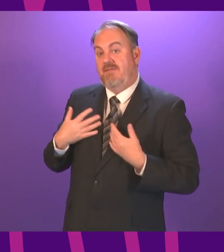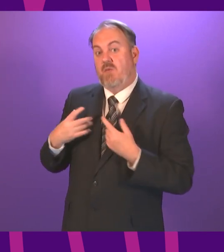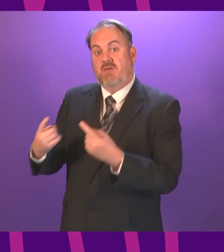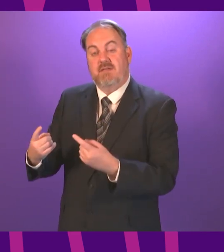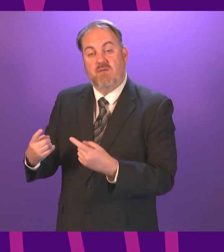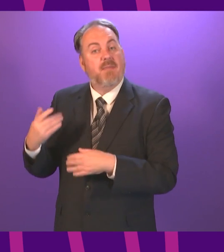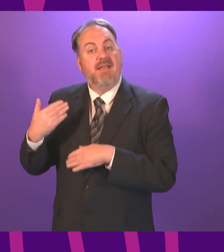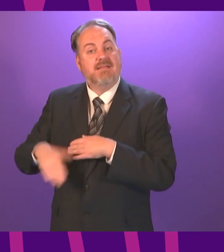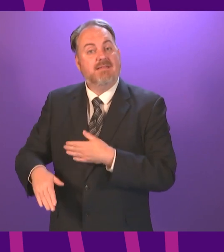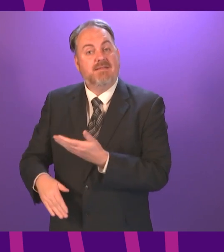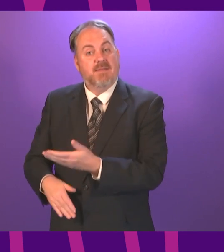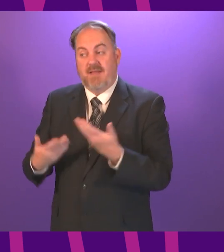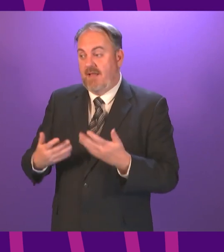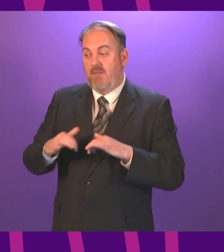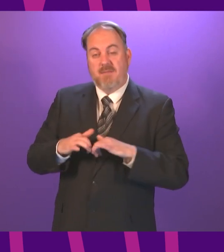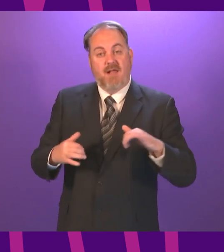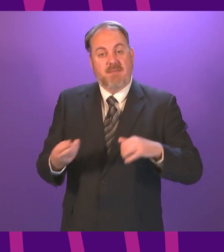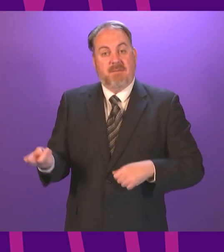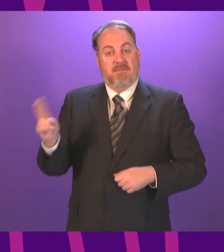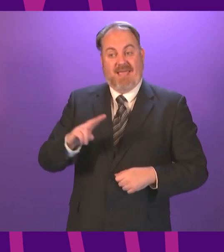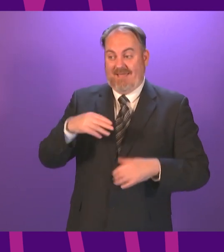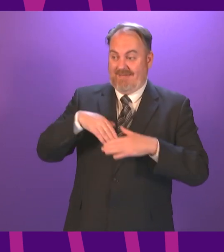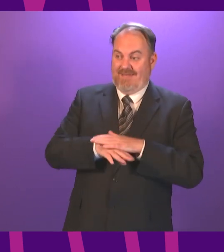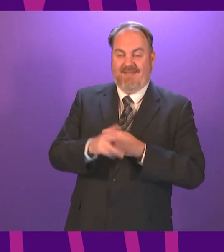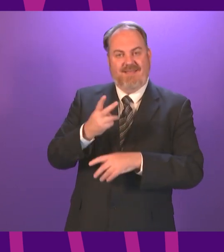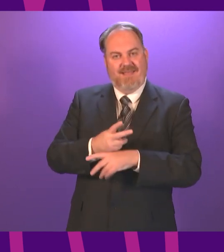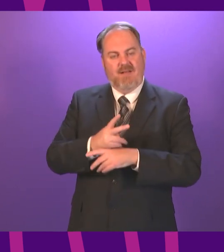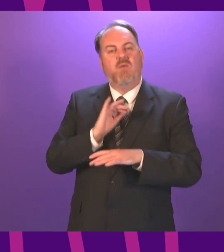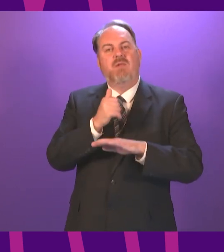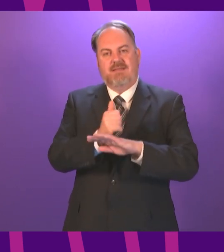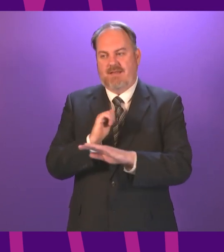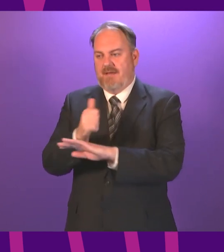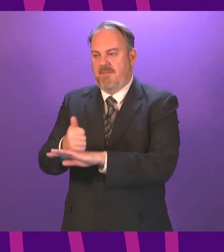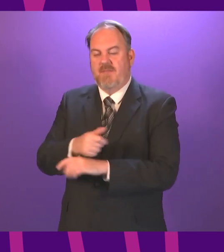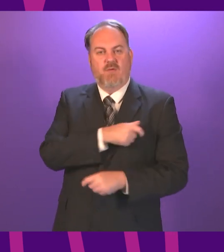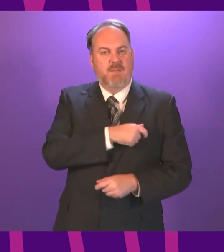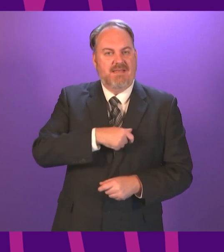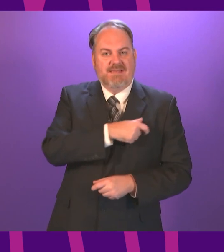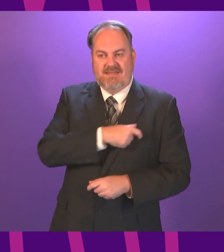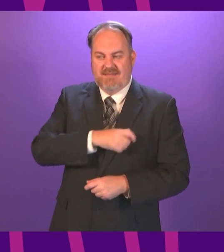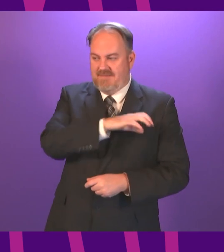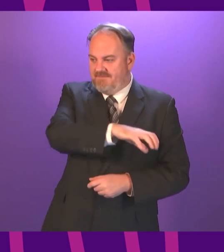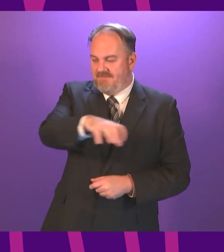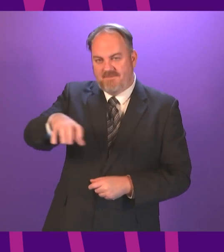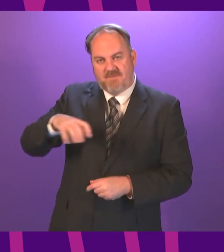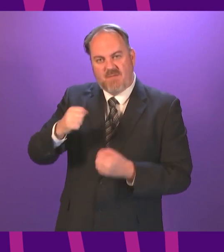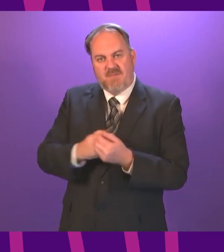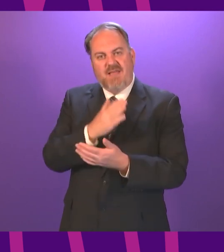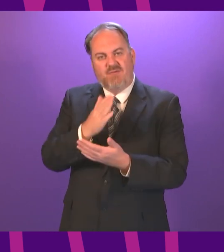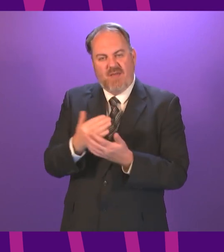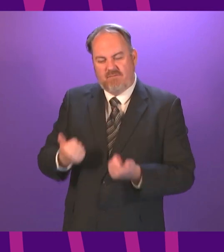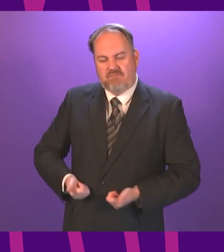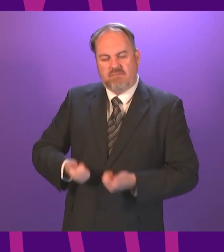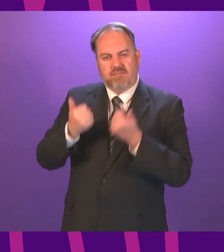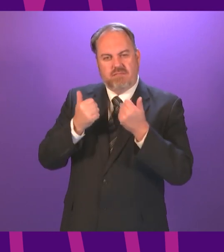And now that the Parliament is sitting again and we are looking forward to the establishment of committees, we will ensure that a process is agreed with Parliament for ensuring effective